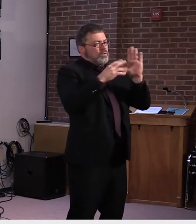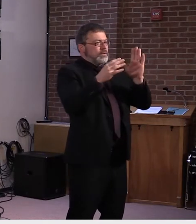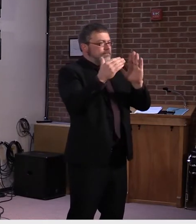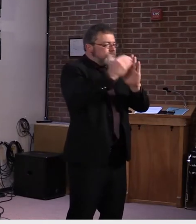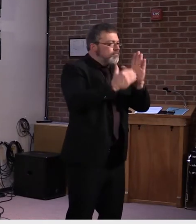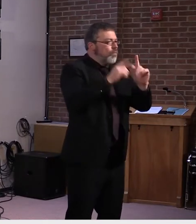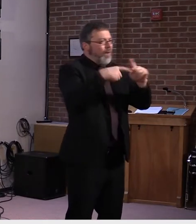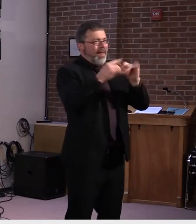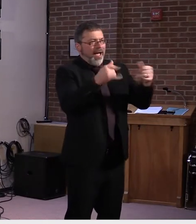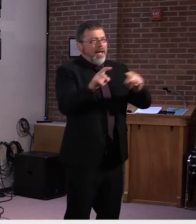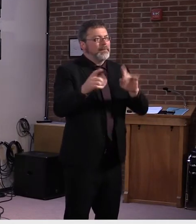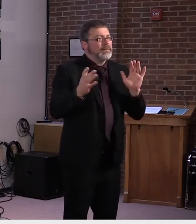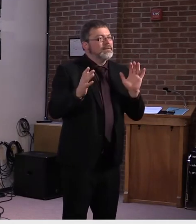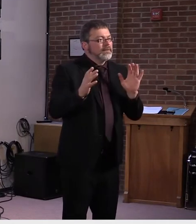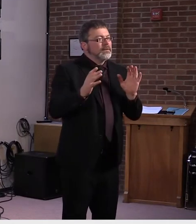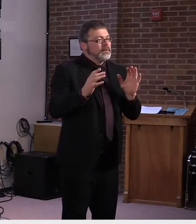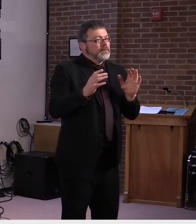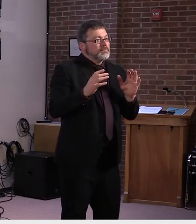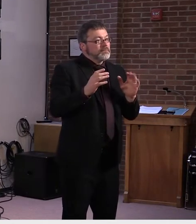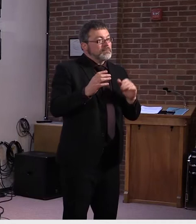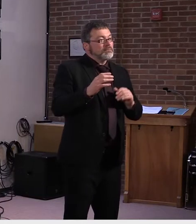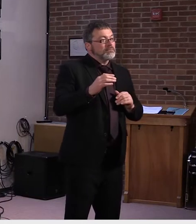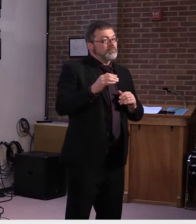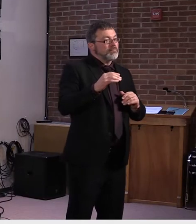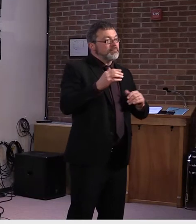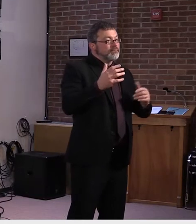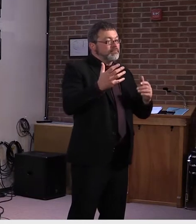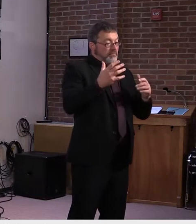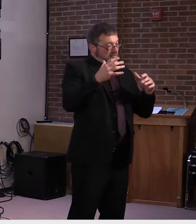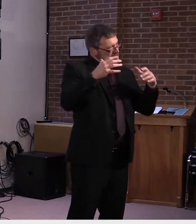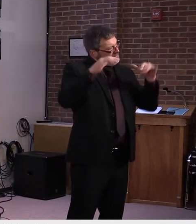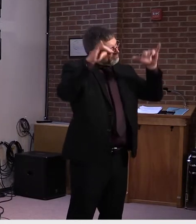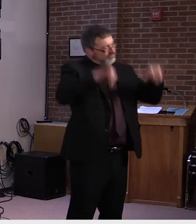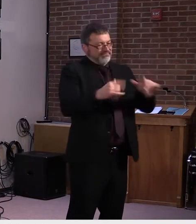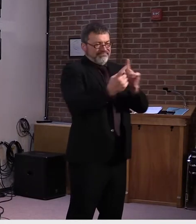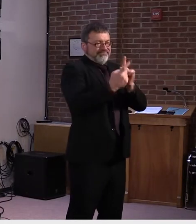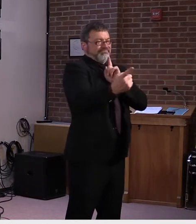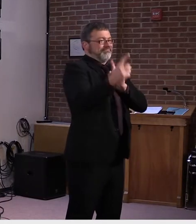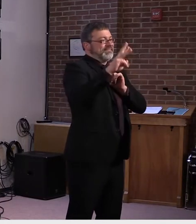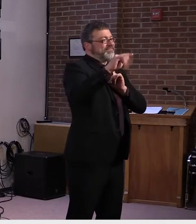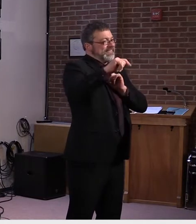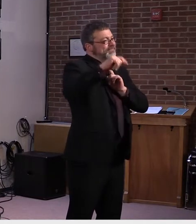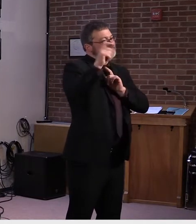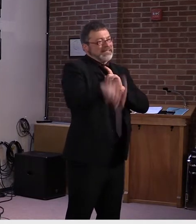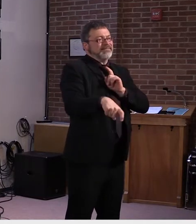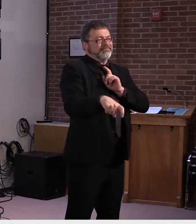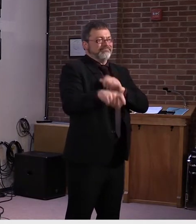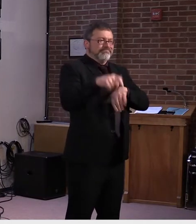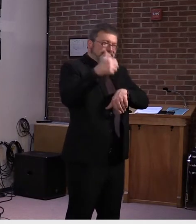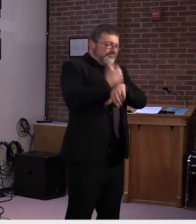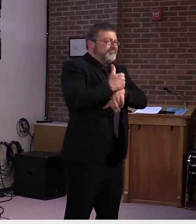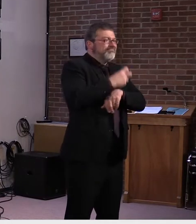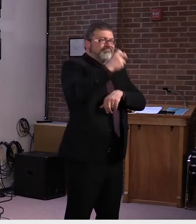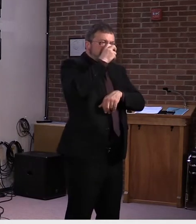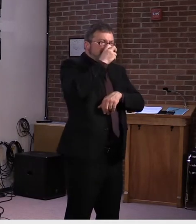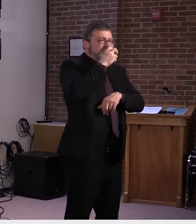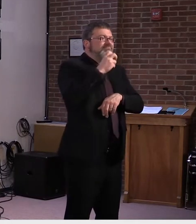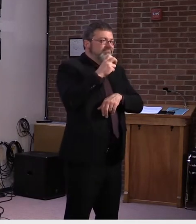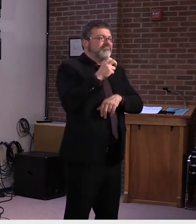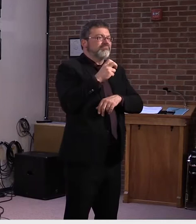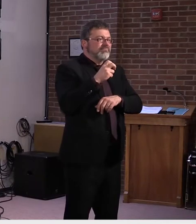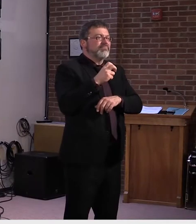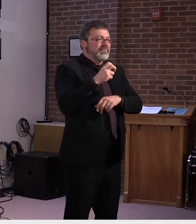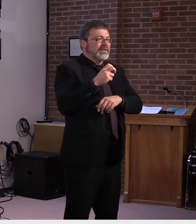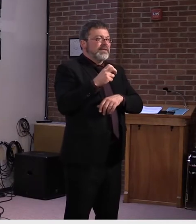six feet of separation mass, those sort of things are really going to limit sort of the activities